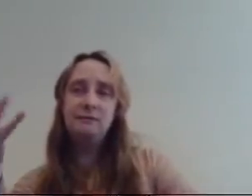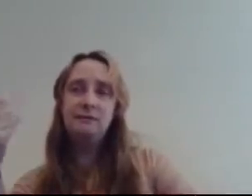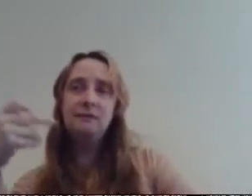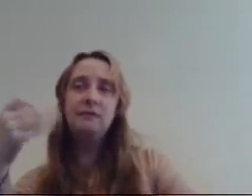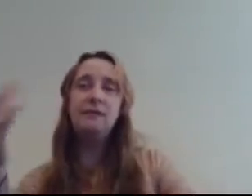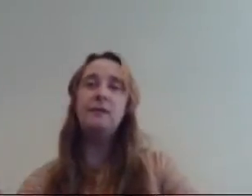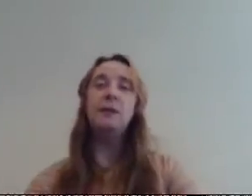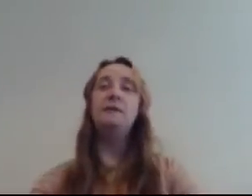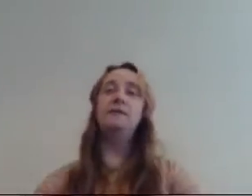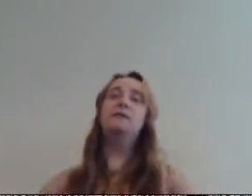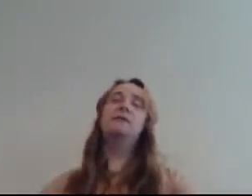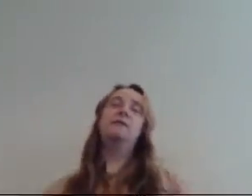they win